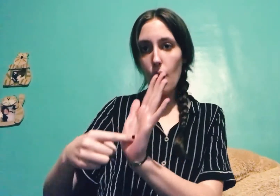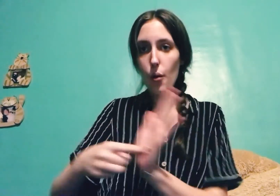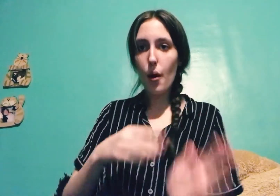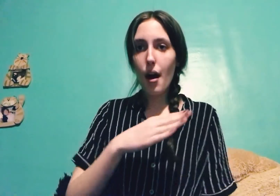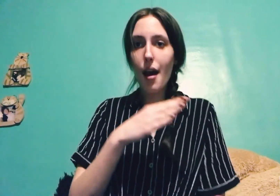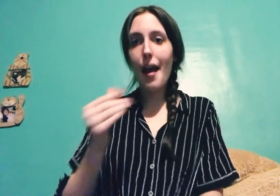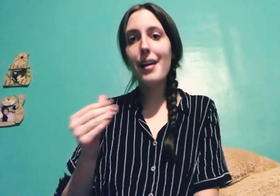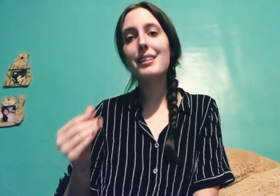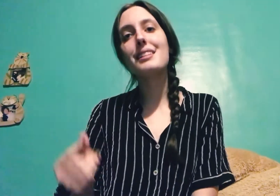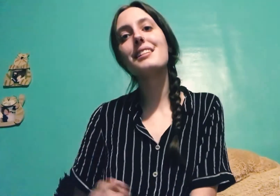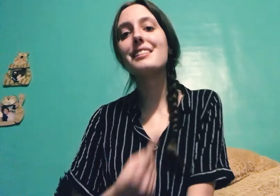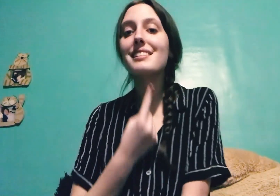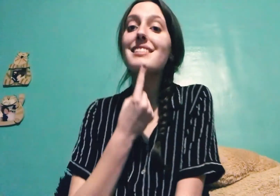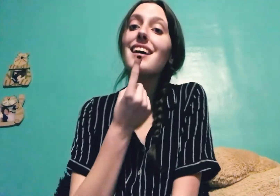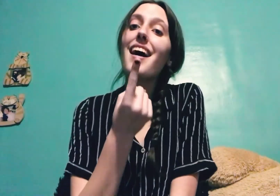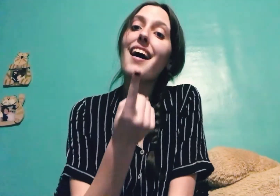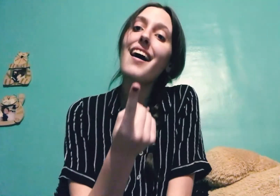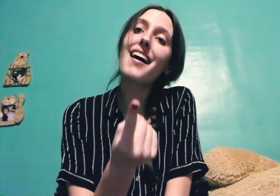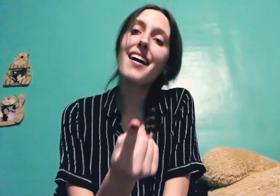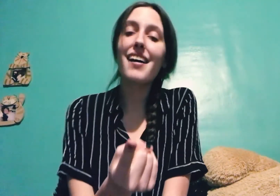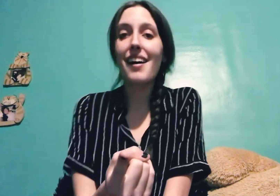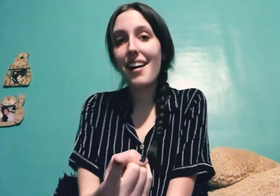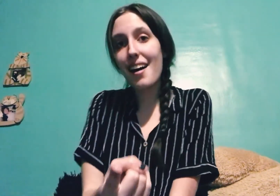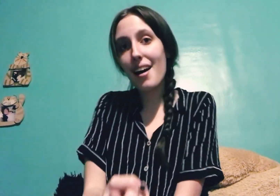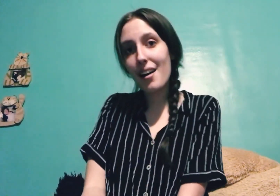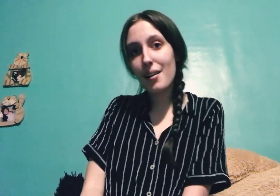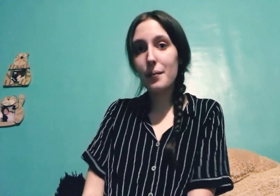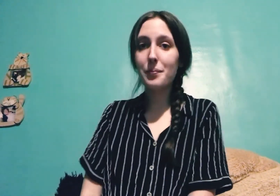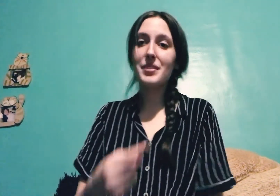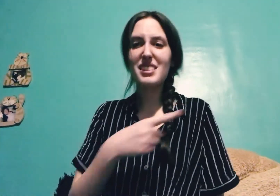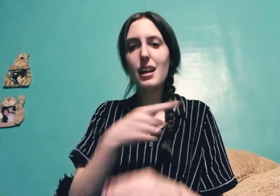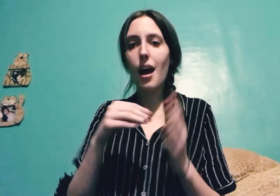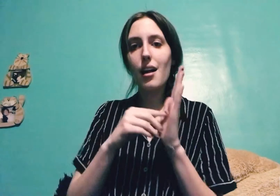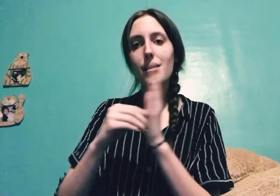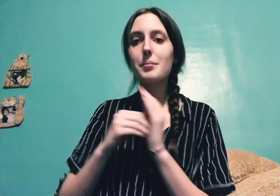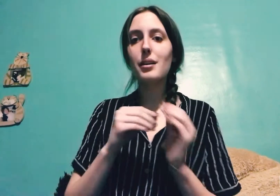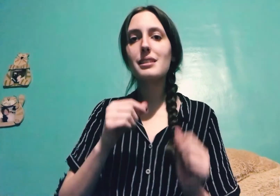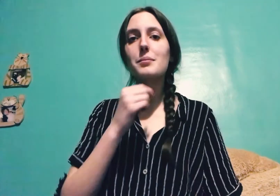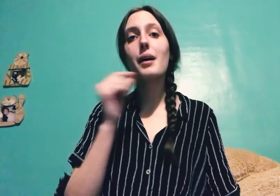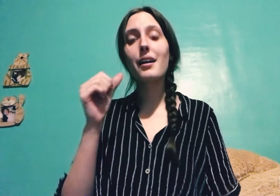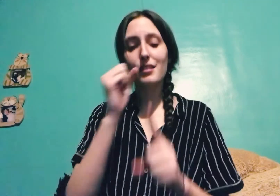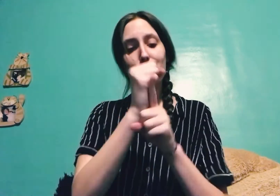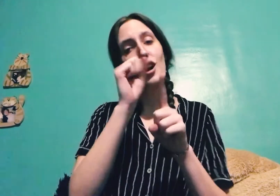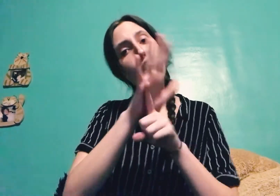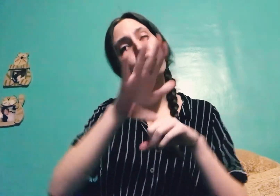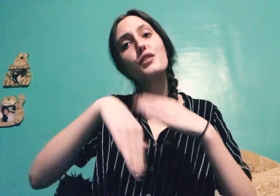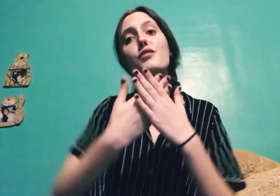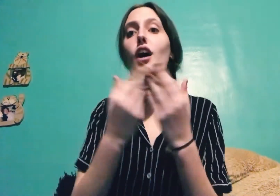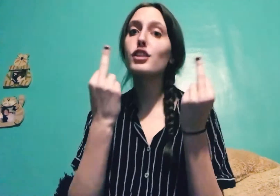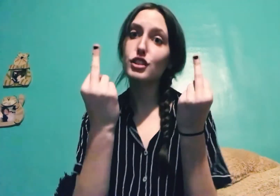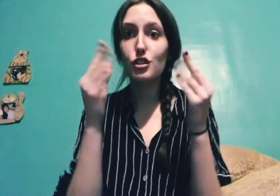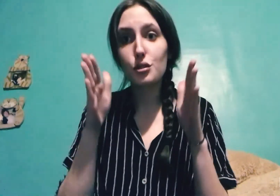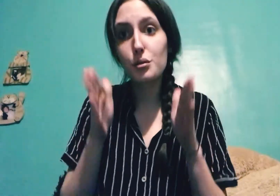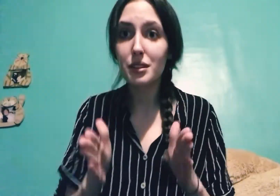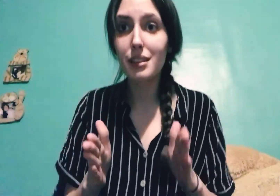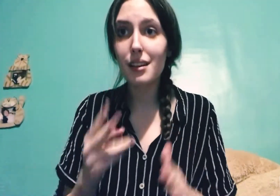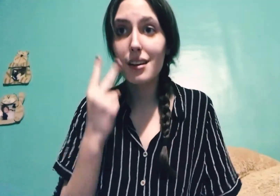and tell I'm on display for all you fuckers to see